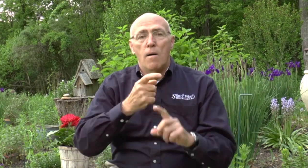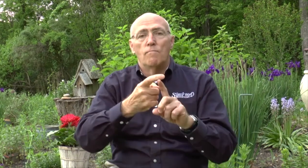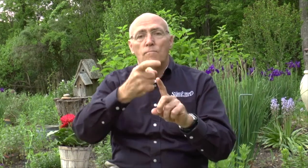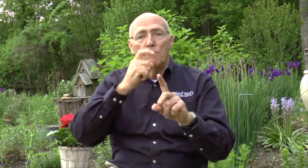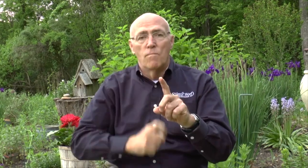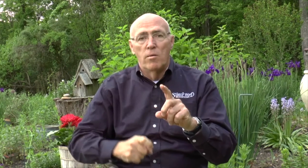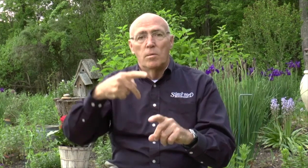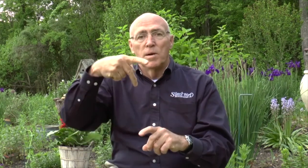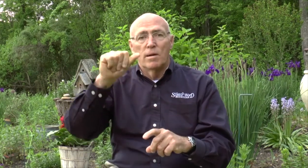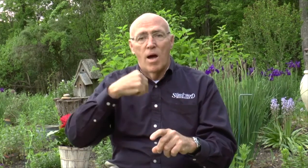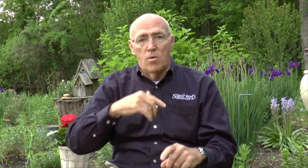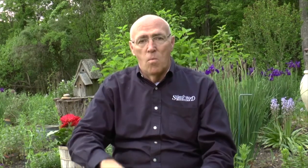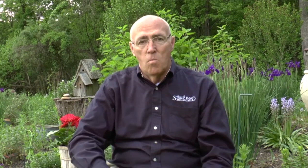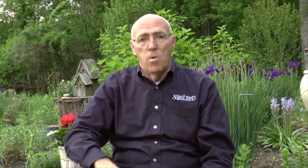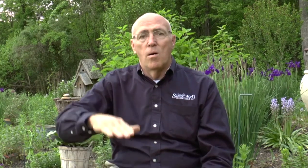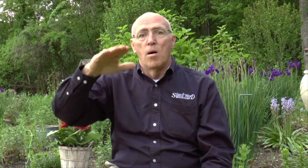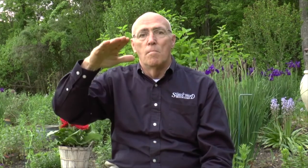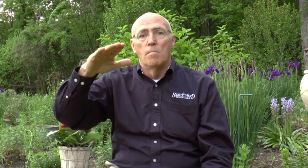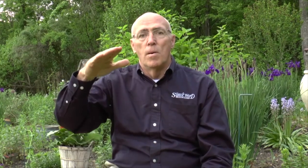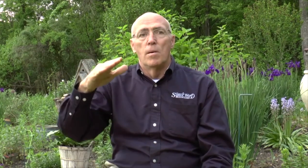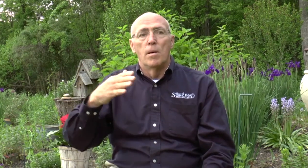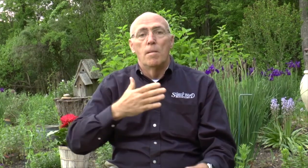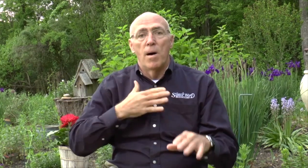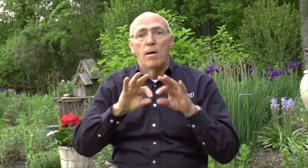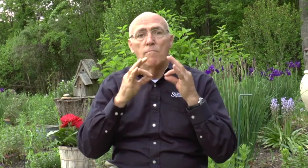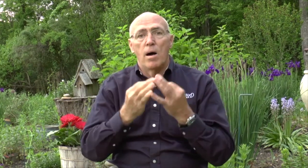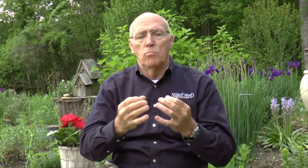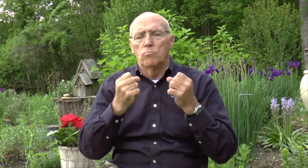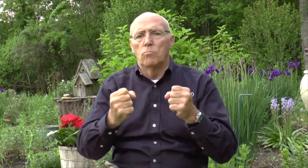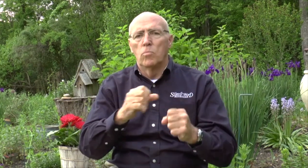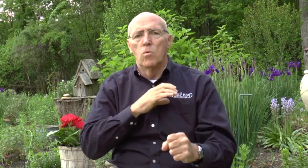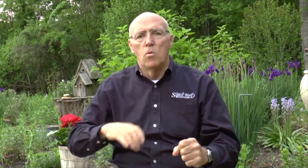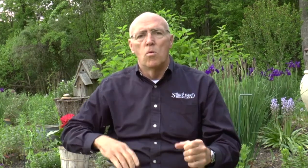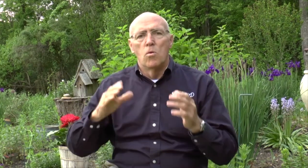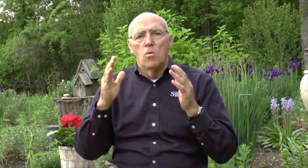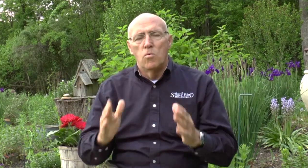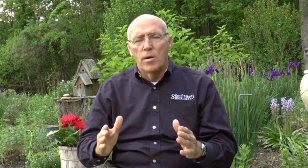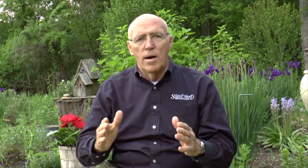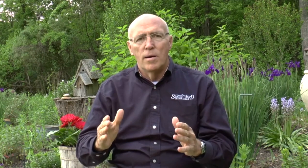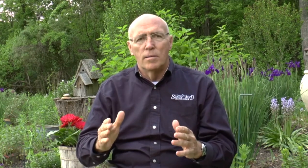that way and grew up that way. I grew up in Pennsylvania. My family, they're very strong Christians.